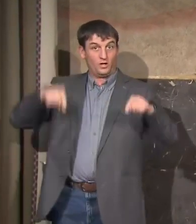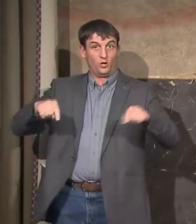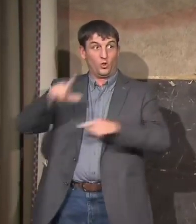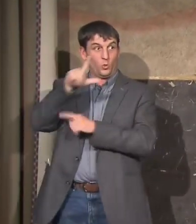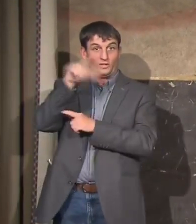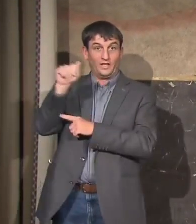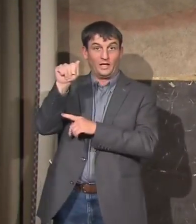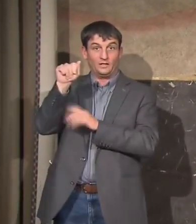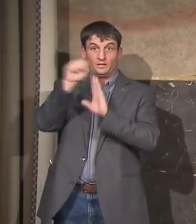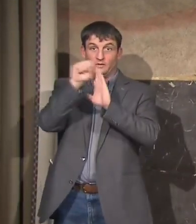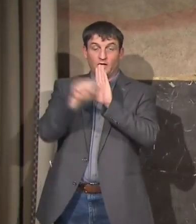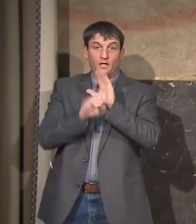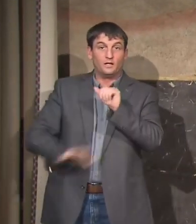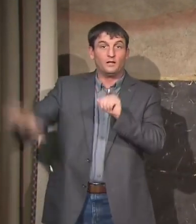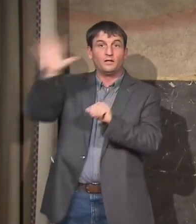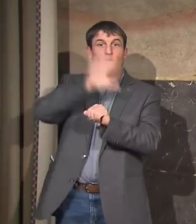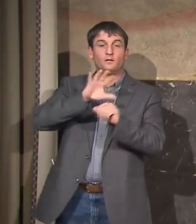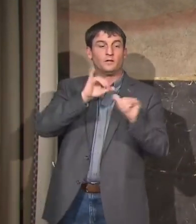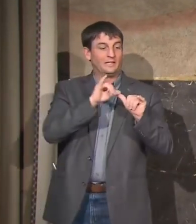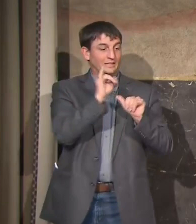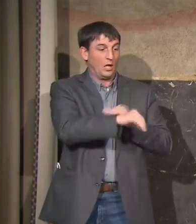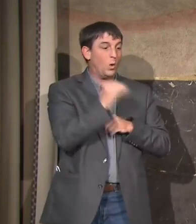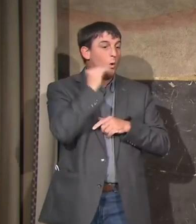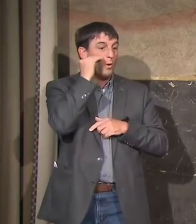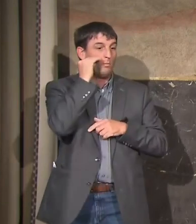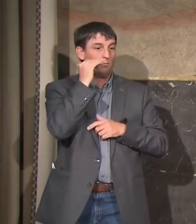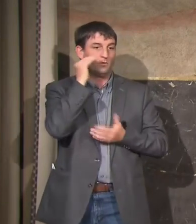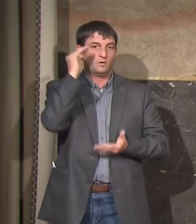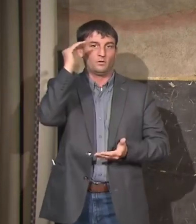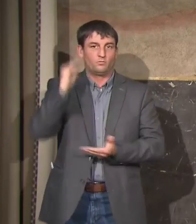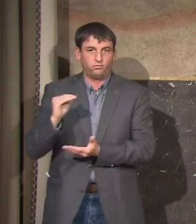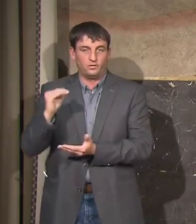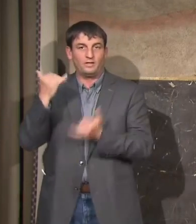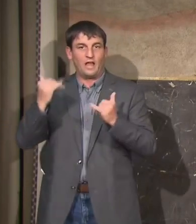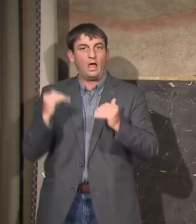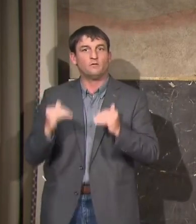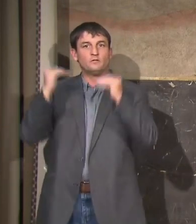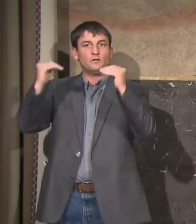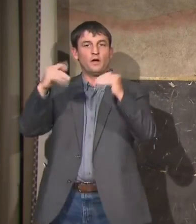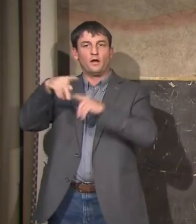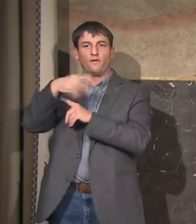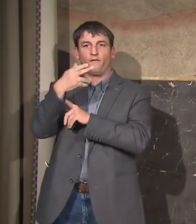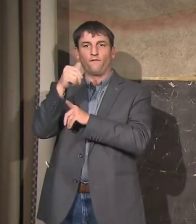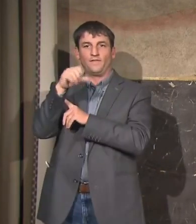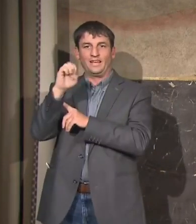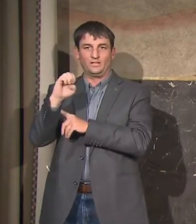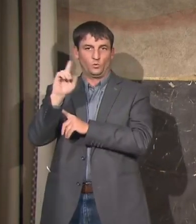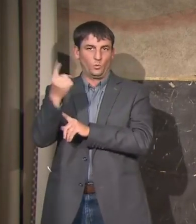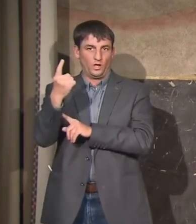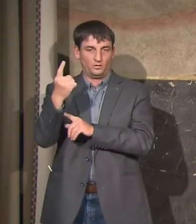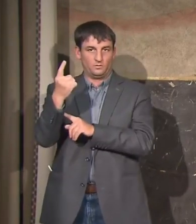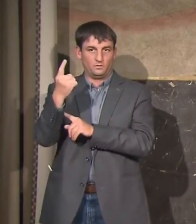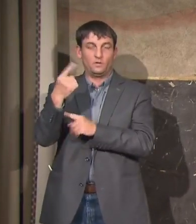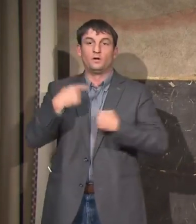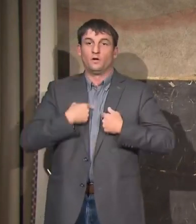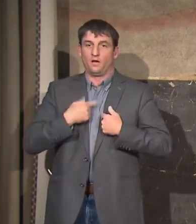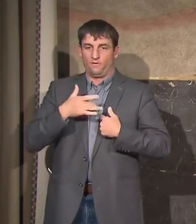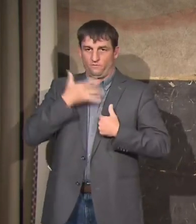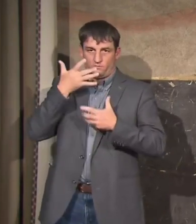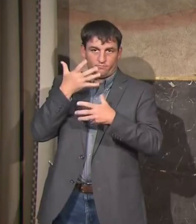the stay home order has been lifted and we move into phase one. I'm actually confident